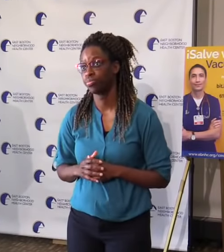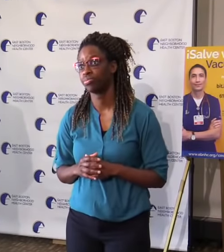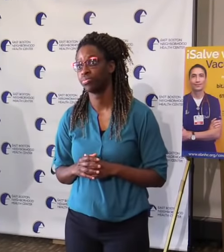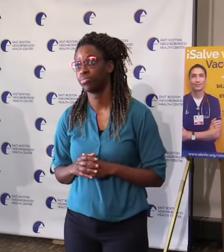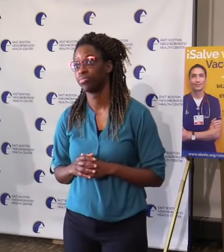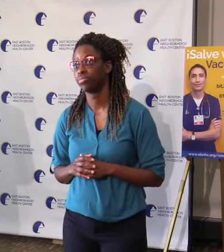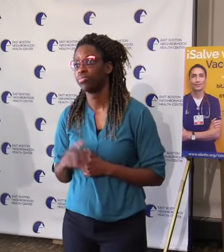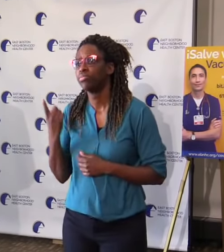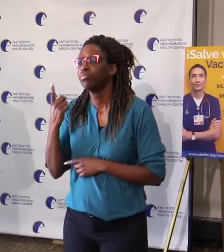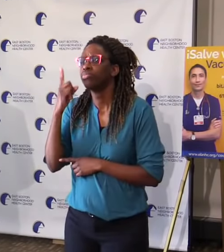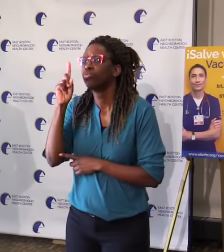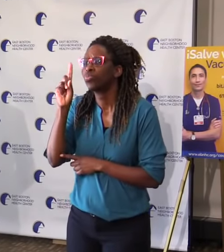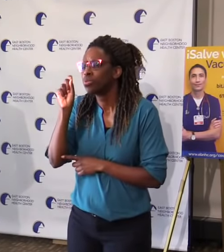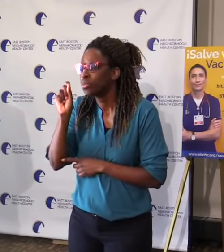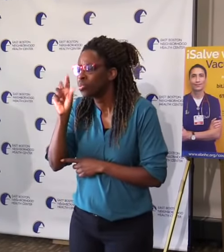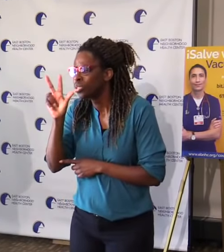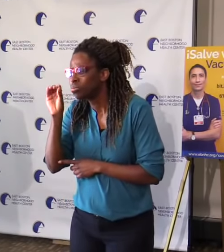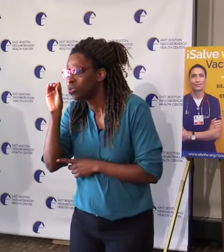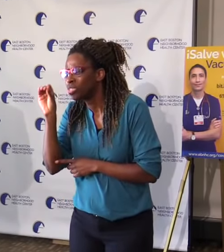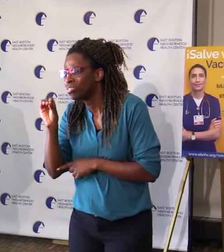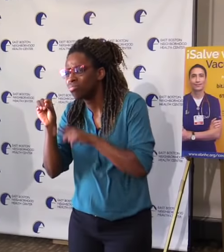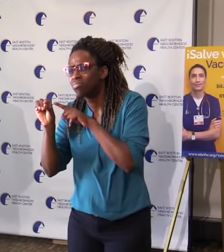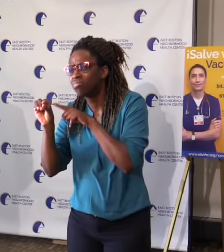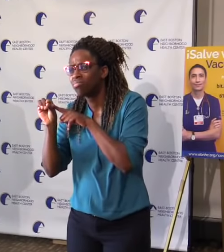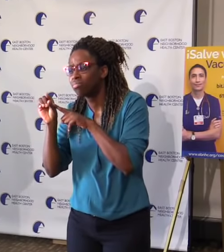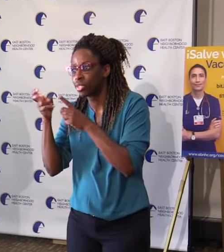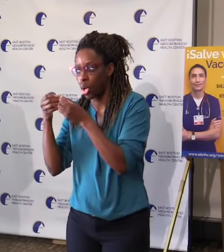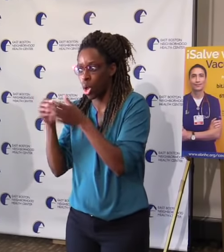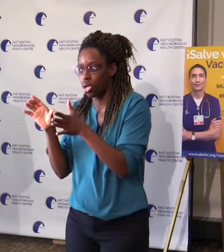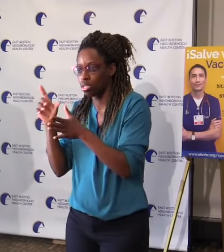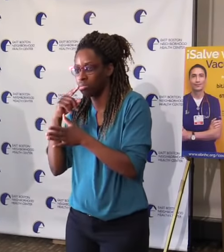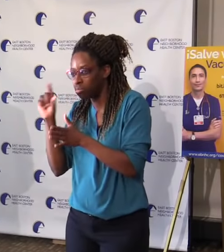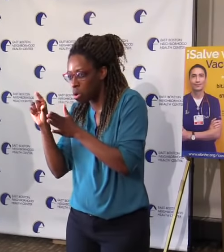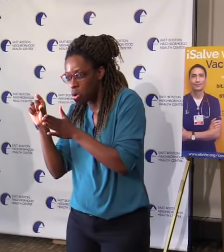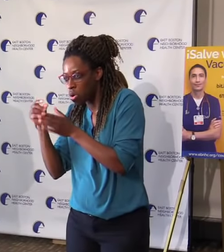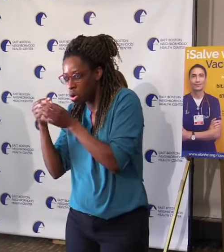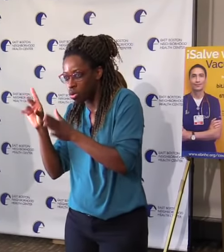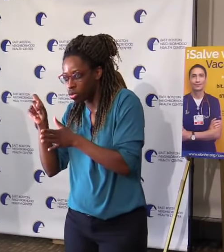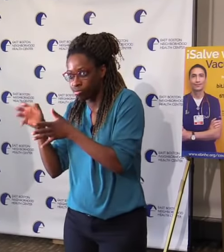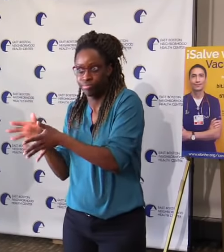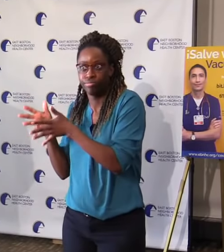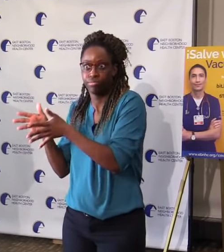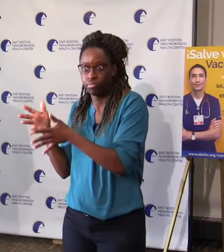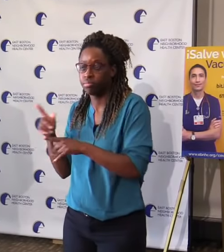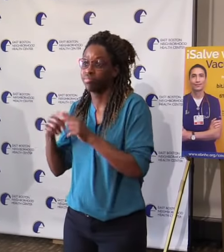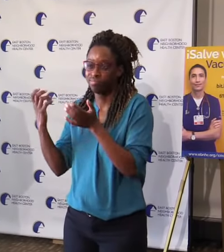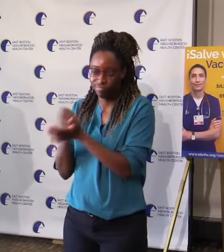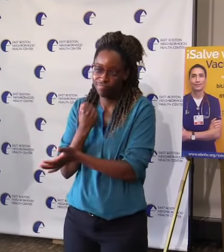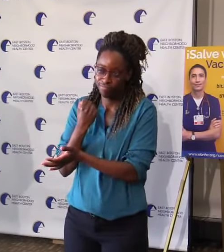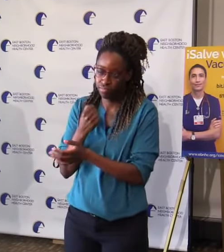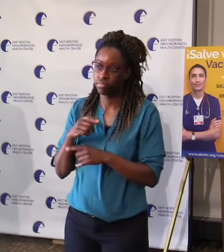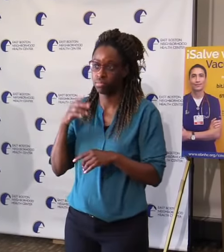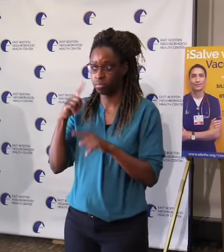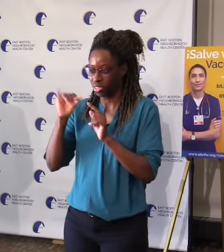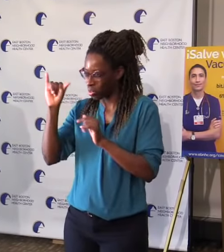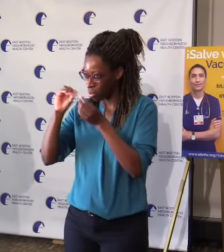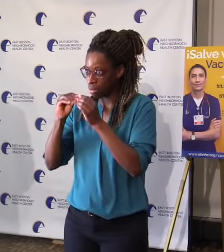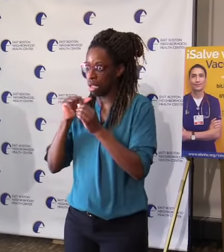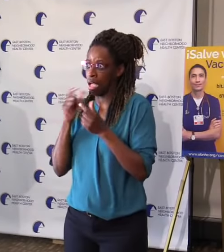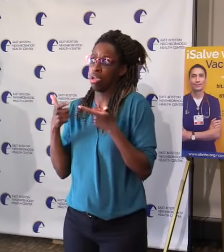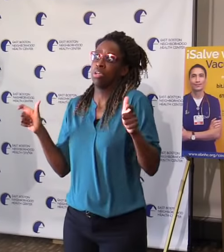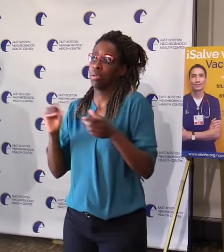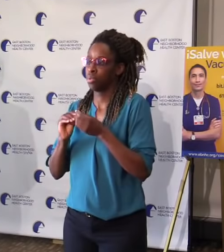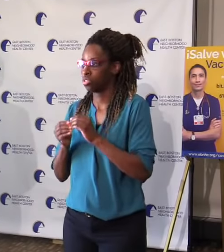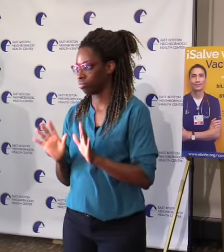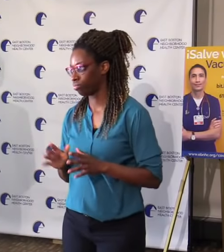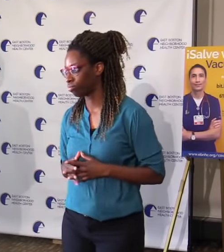which, you know, my view, any dose you lose is a problem, but that's a pretty small number in the grand scheme of things. Why not have an official waiting